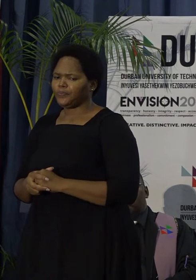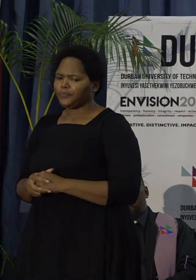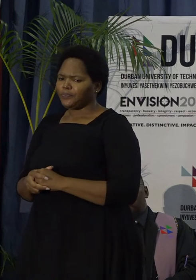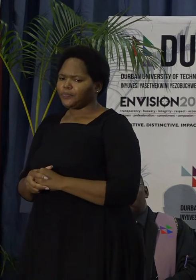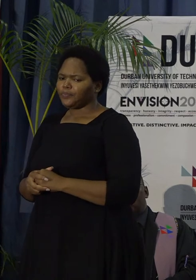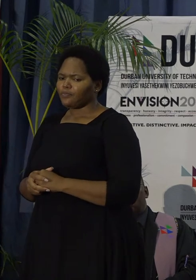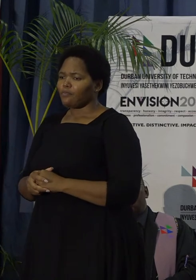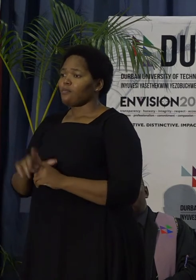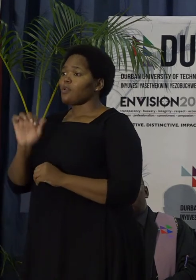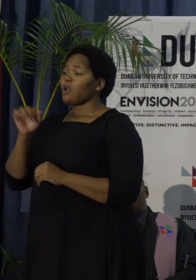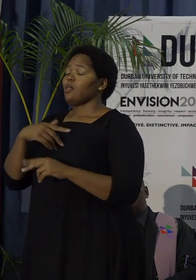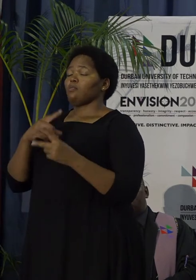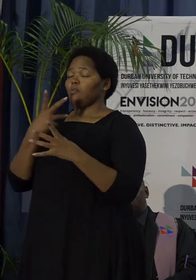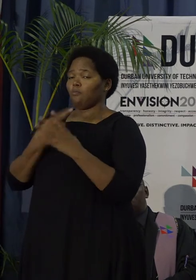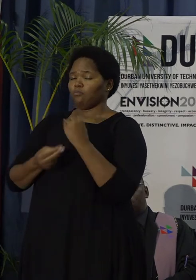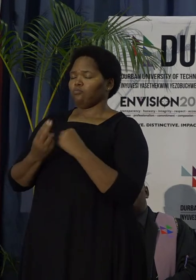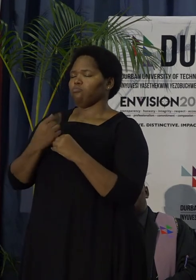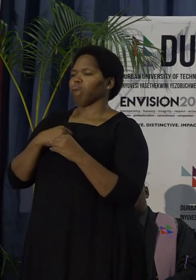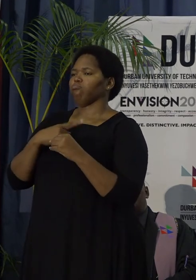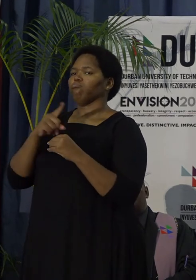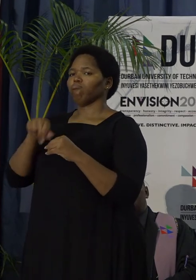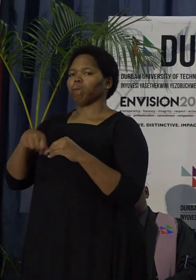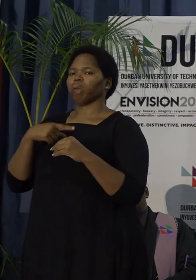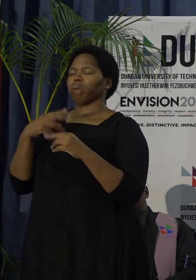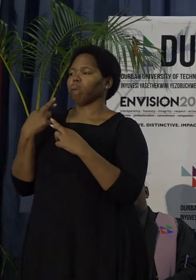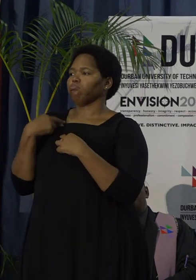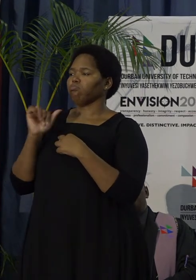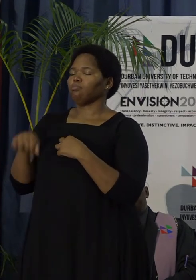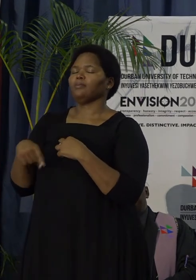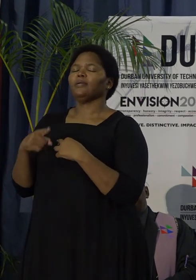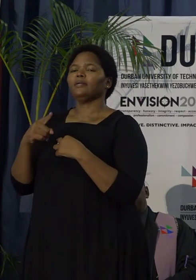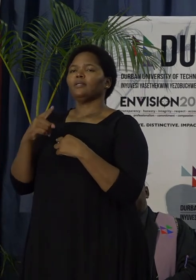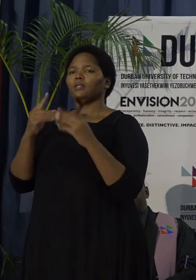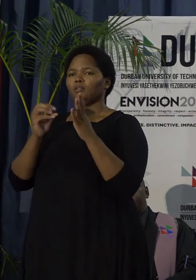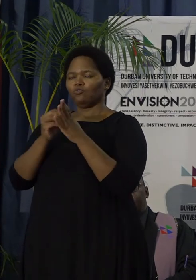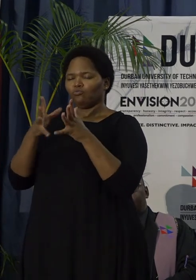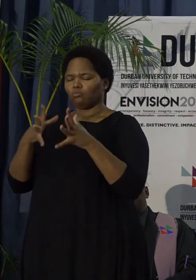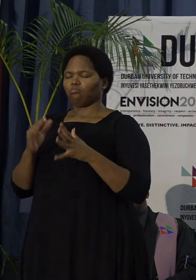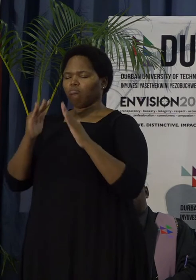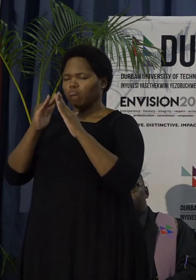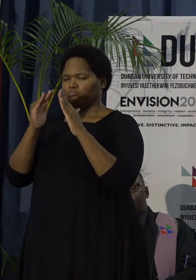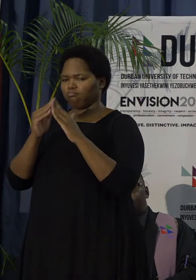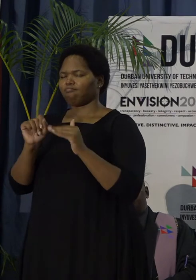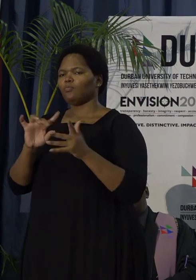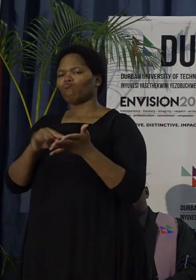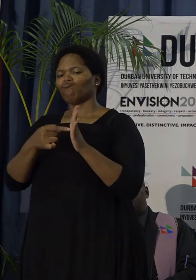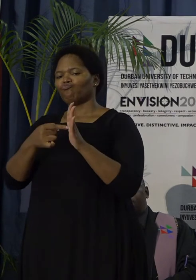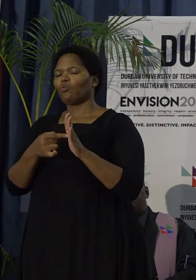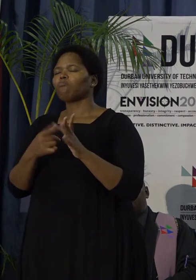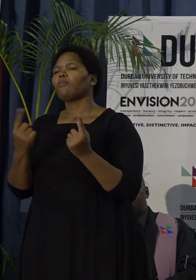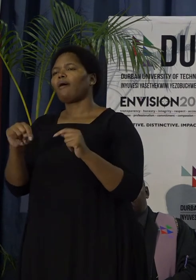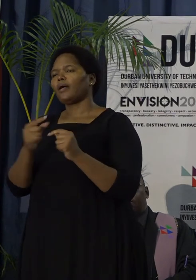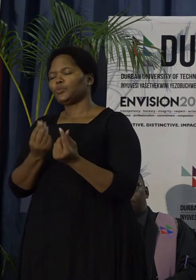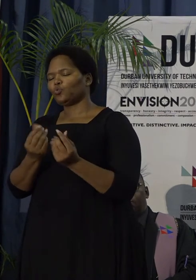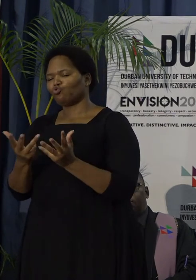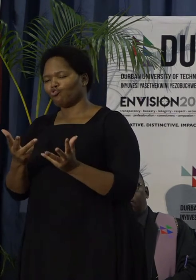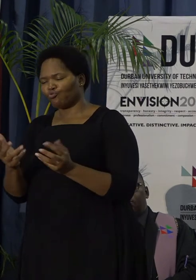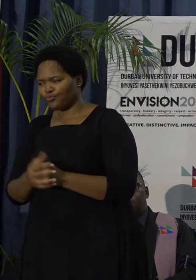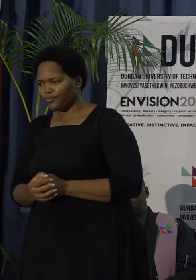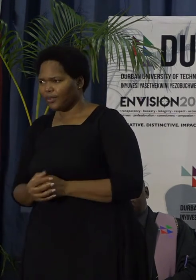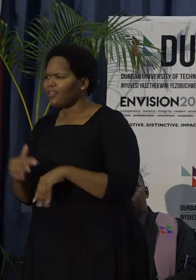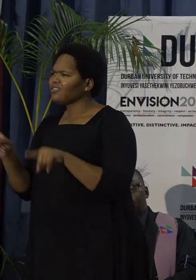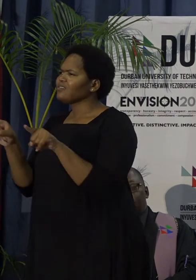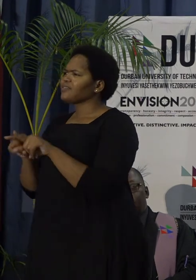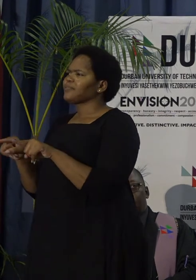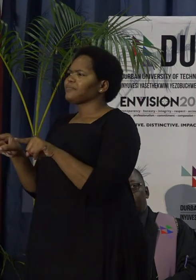In both duty-owned and outsourced residences, this is what happens. Students also